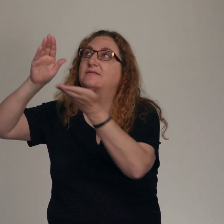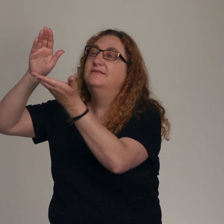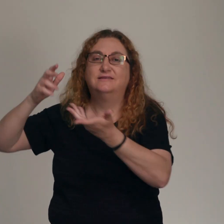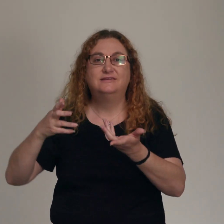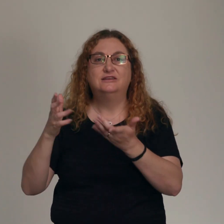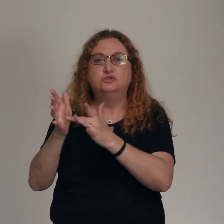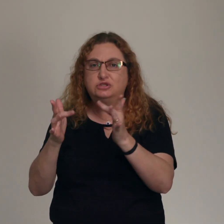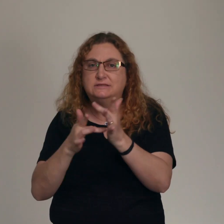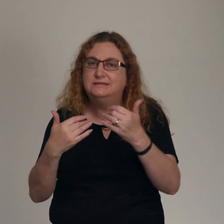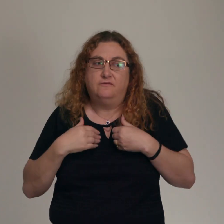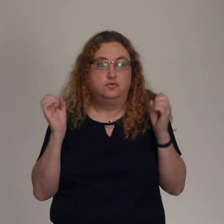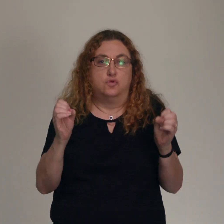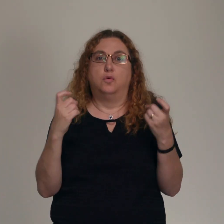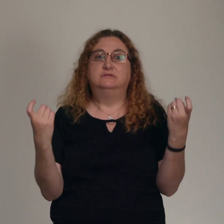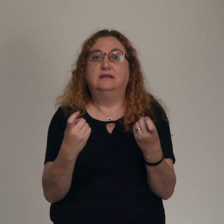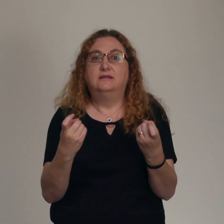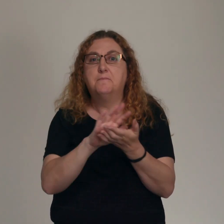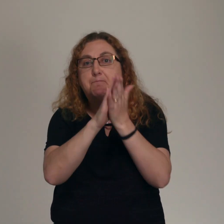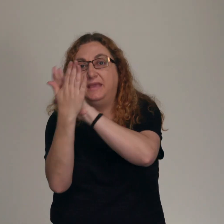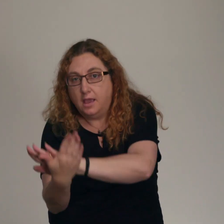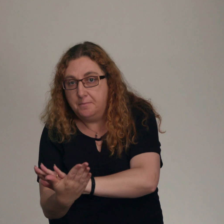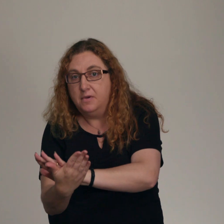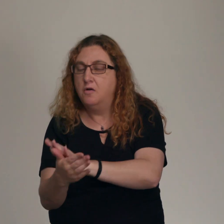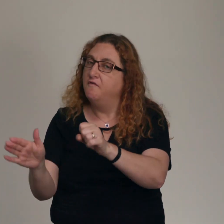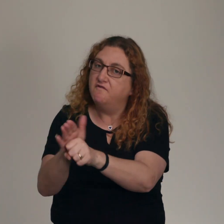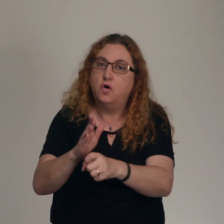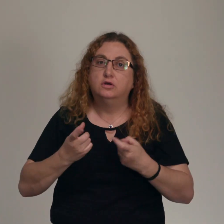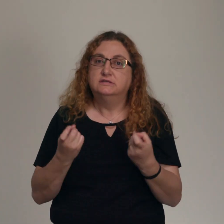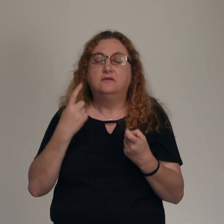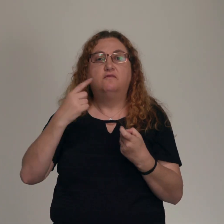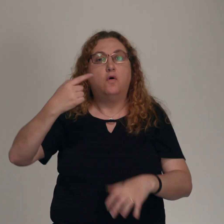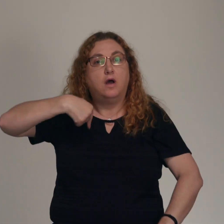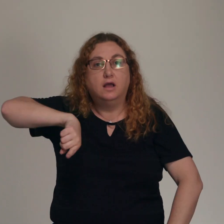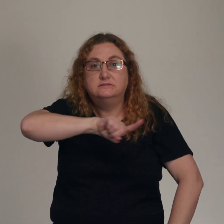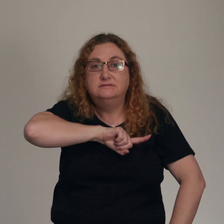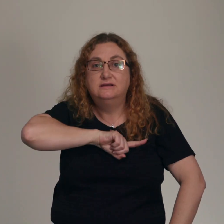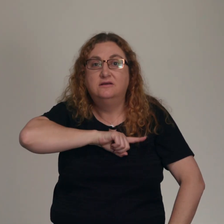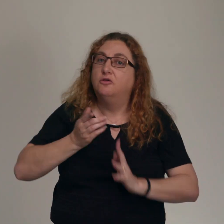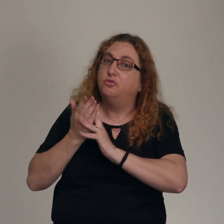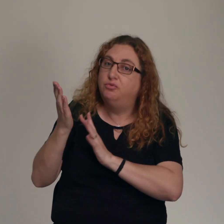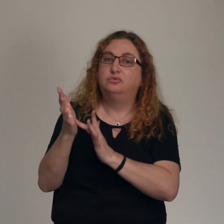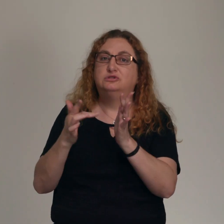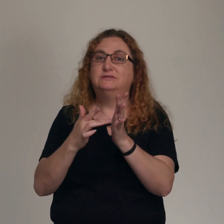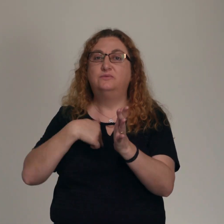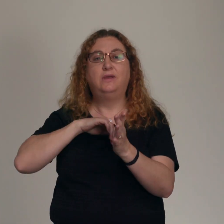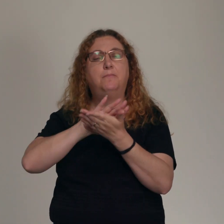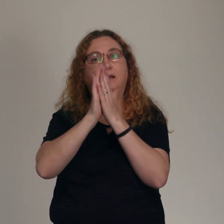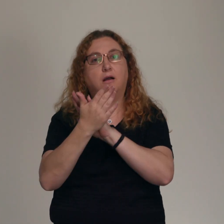had no sin to be sin for us so that in him we might become the righteousness of God. See, we